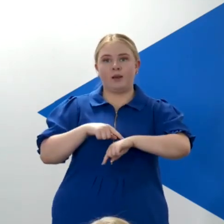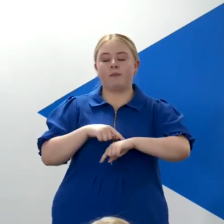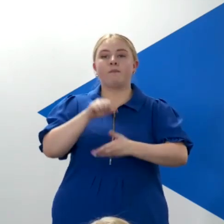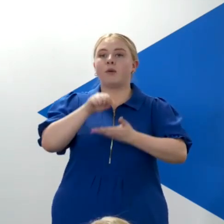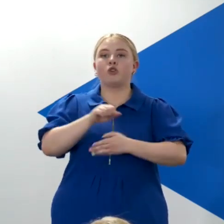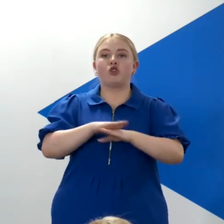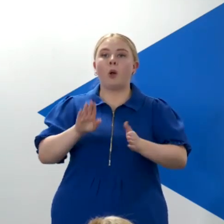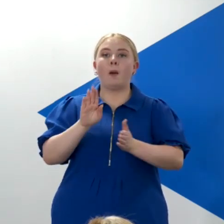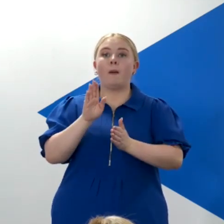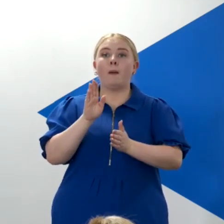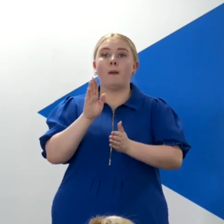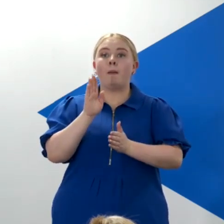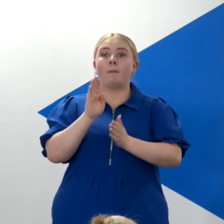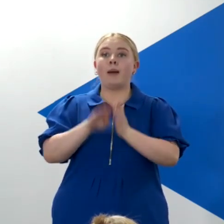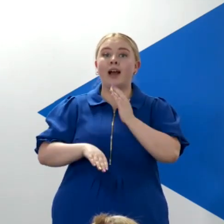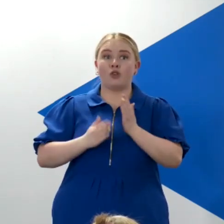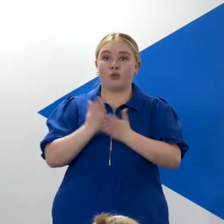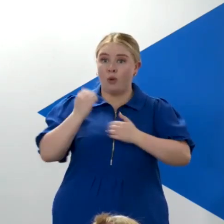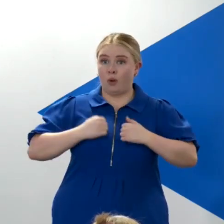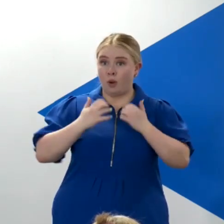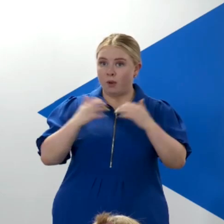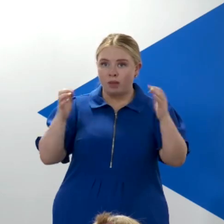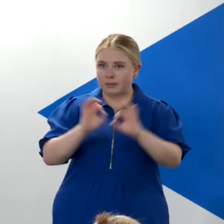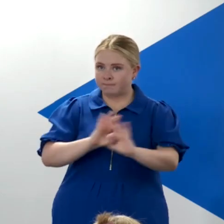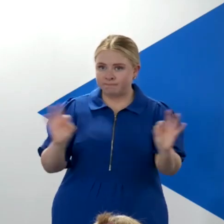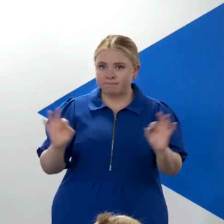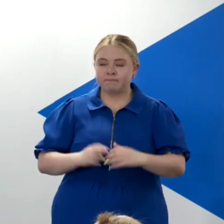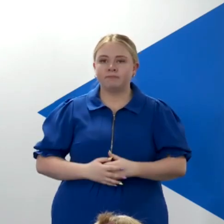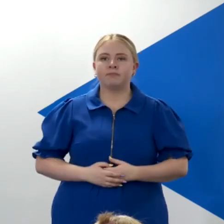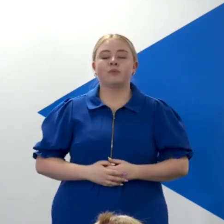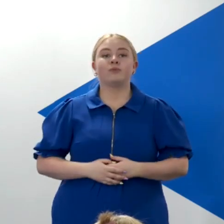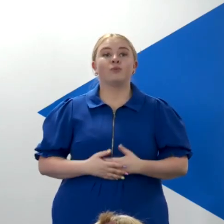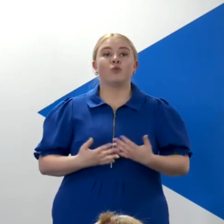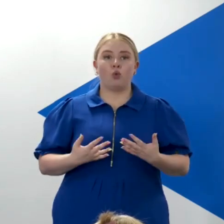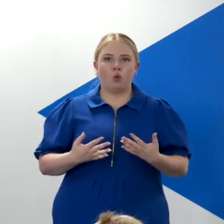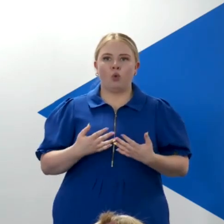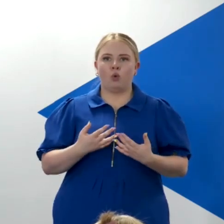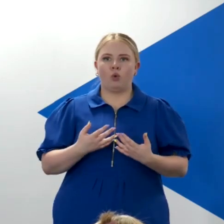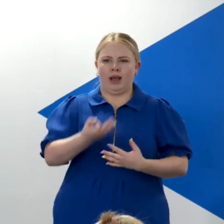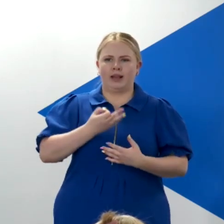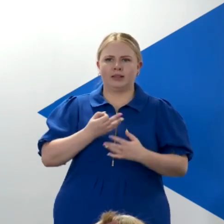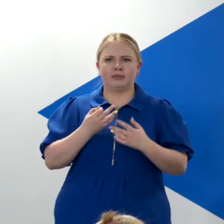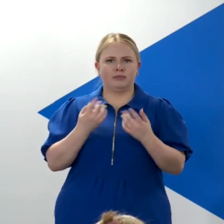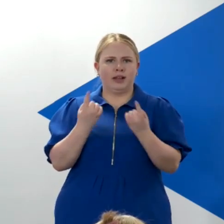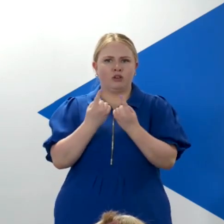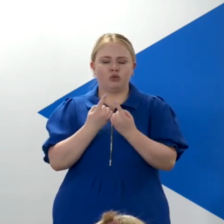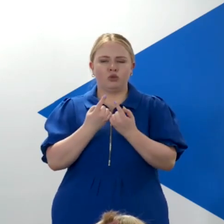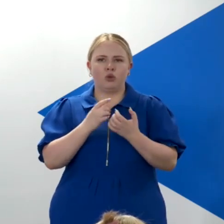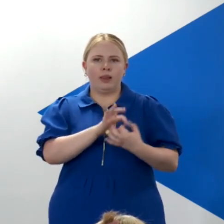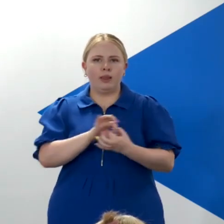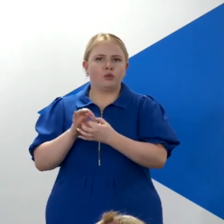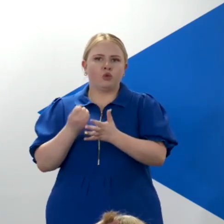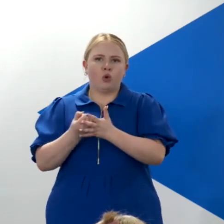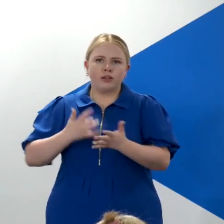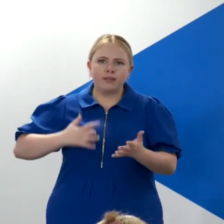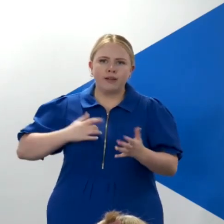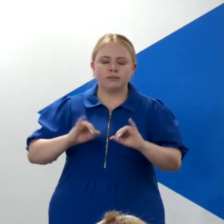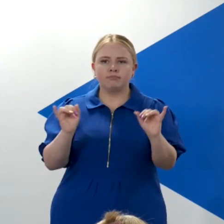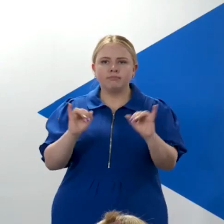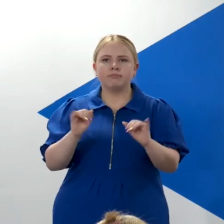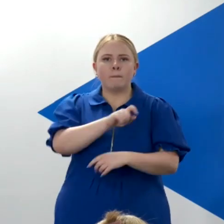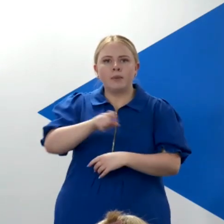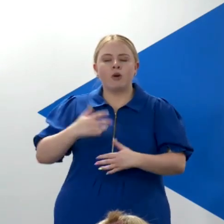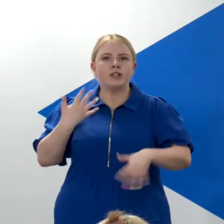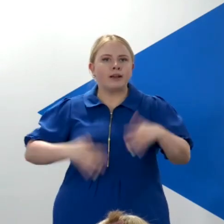our nation's parliament. So the issue of people's suffering is undoubtedly linked to the fact that we